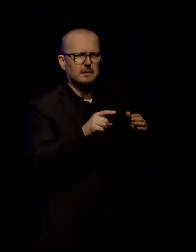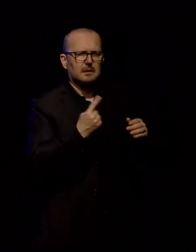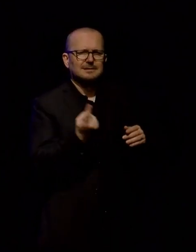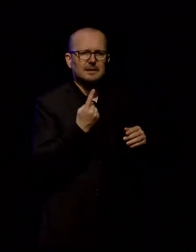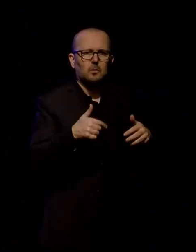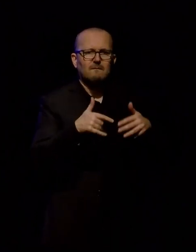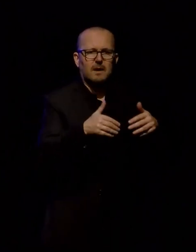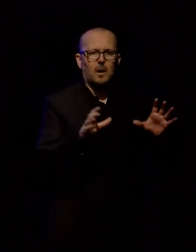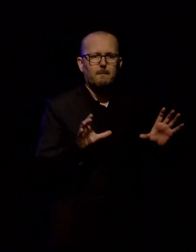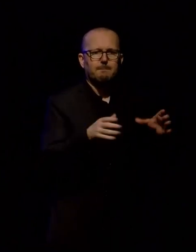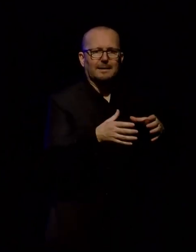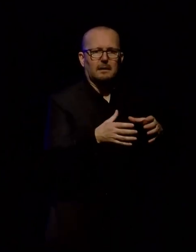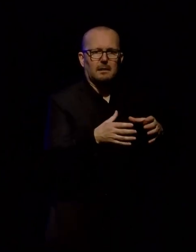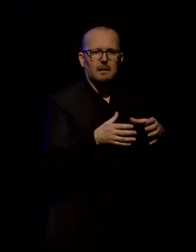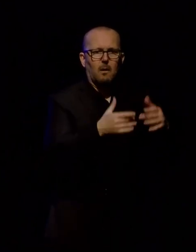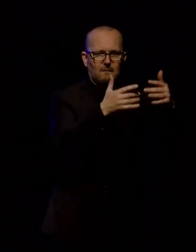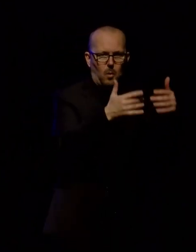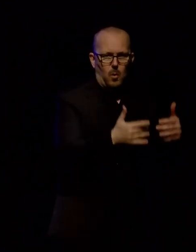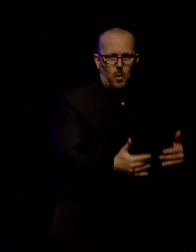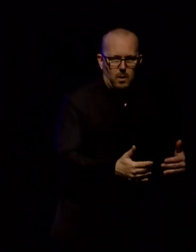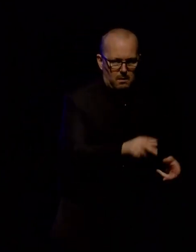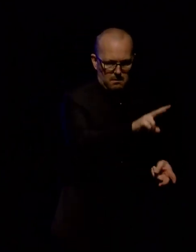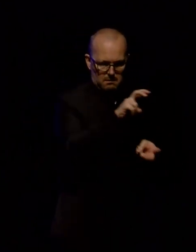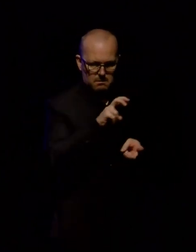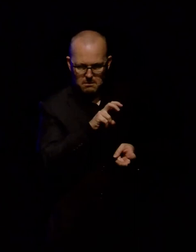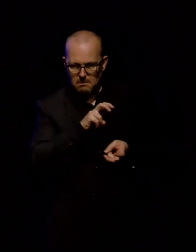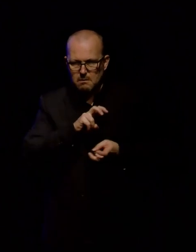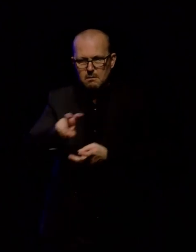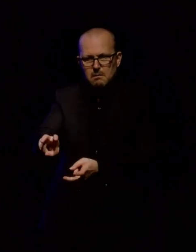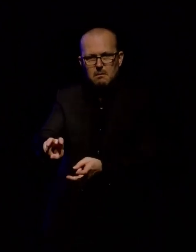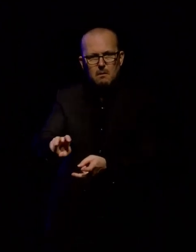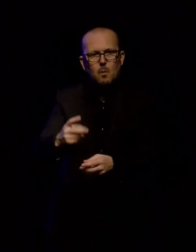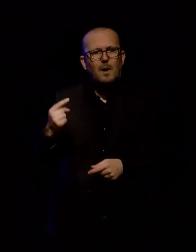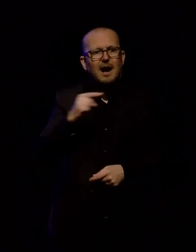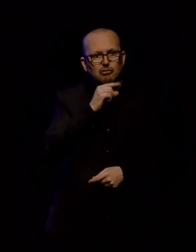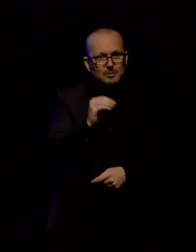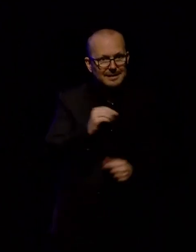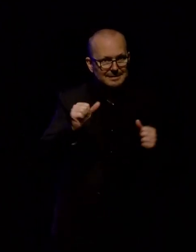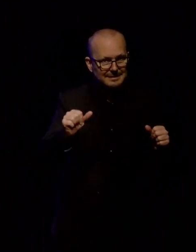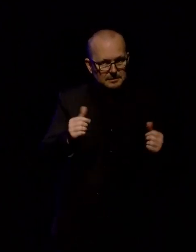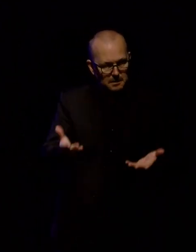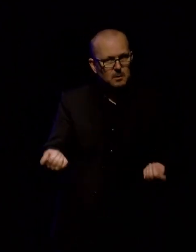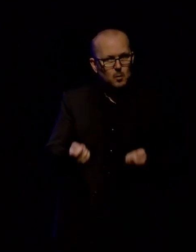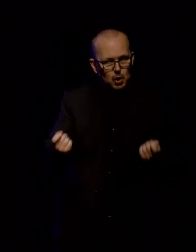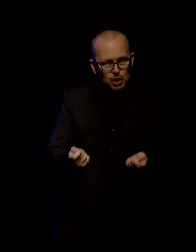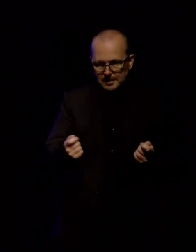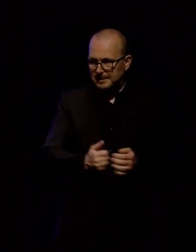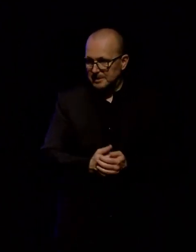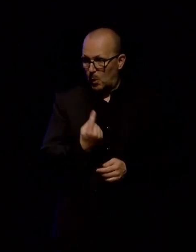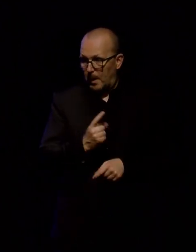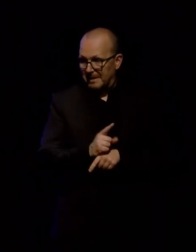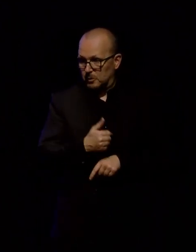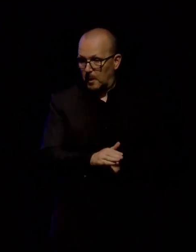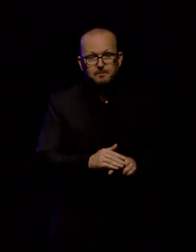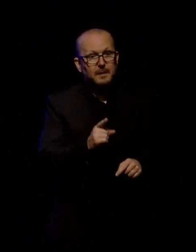file system information. Make a disc image, put it over here. That had a 100% success rate. So I was very pleased. In my last minute, I will tell you the bad